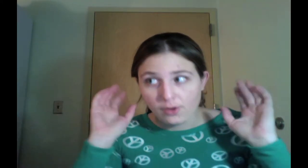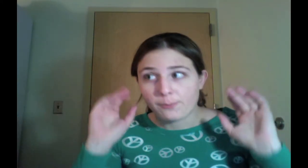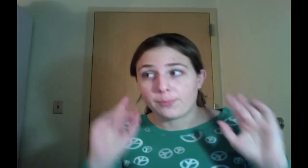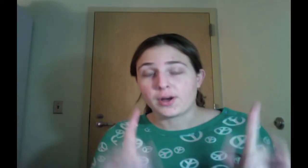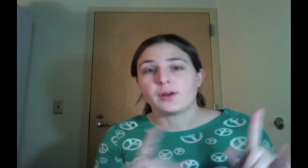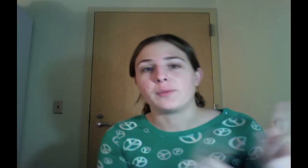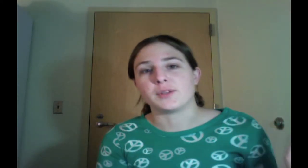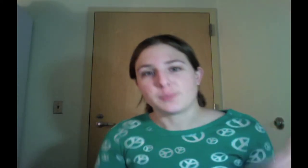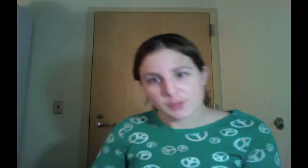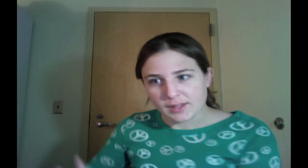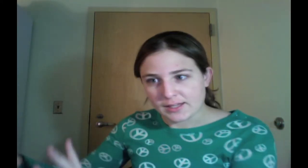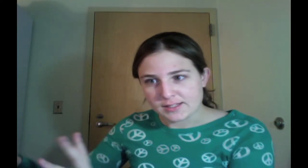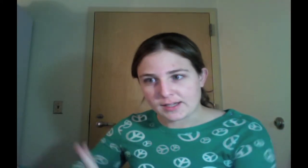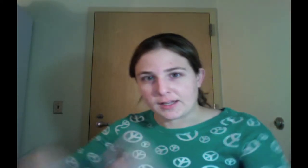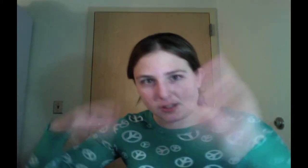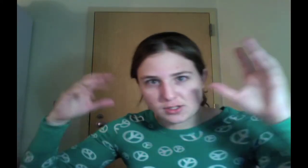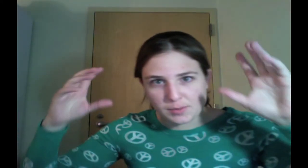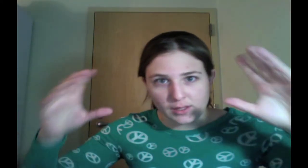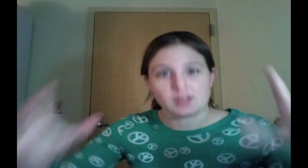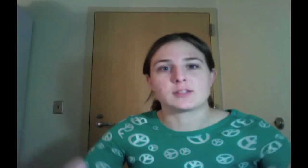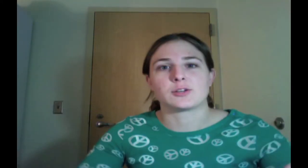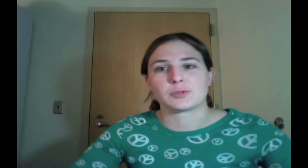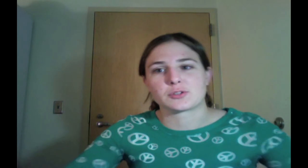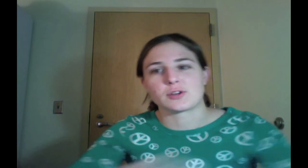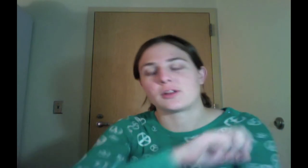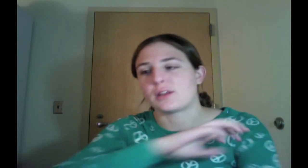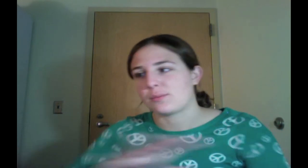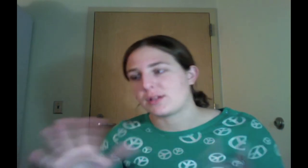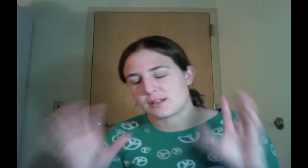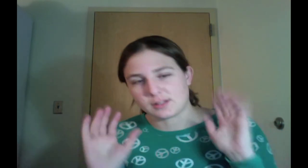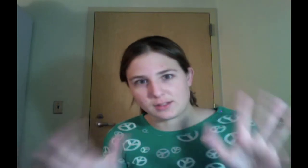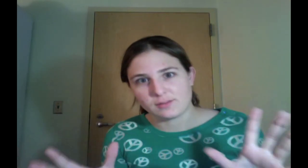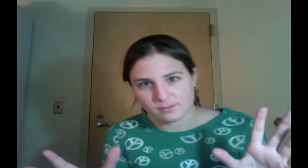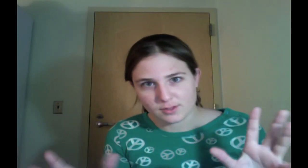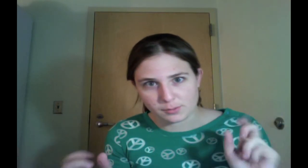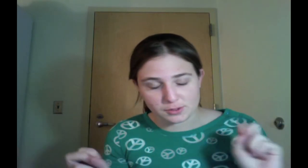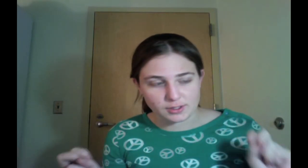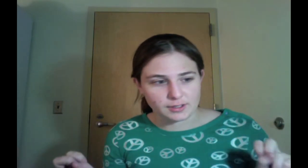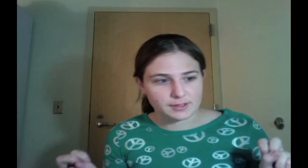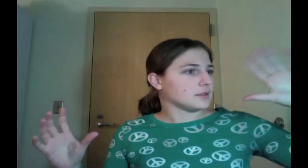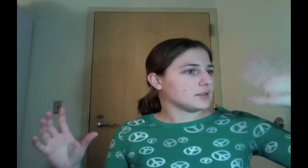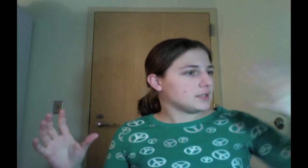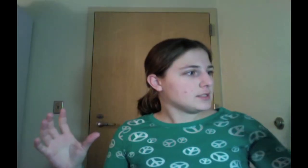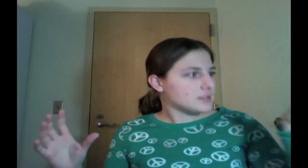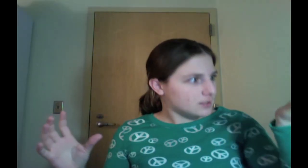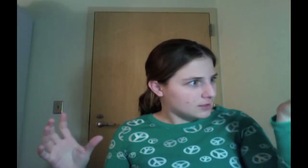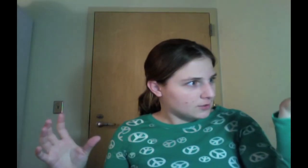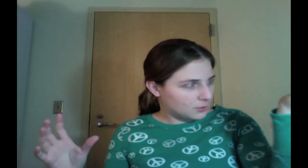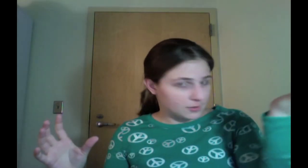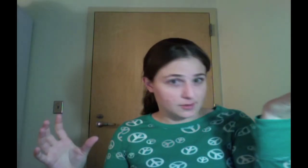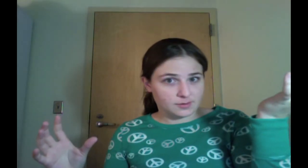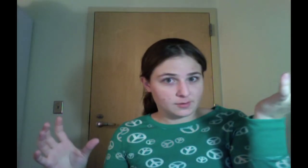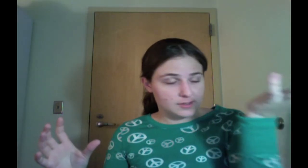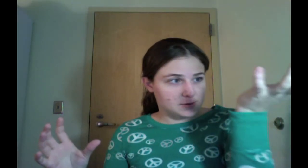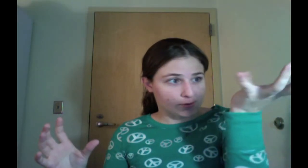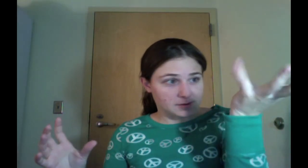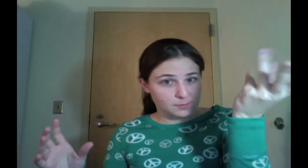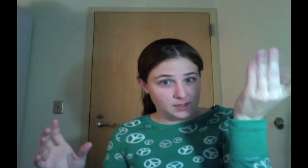But I'm going to put that aside and just be like it's a commercial holiday. Basically, commercial holidays. So in this corner, this corner being